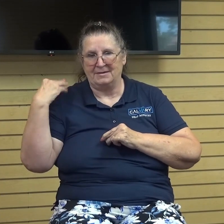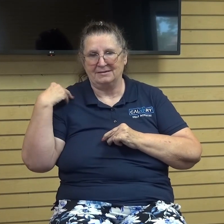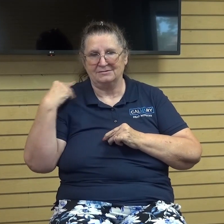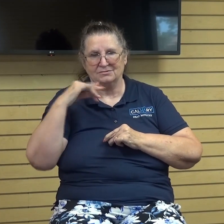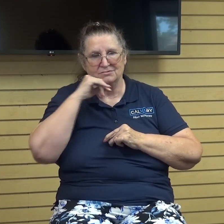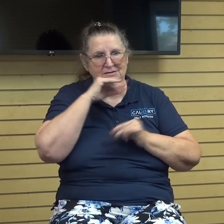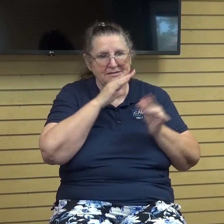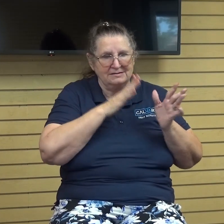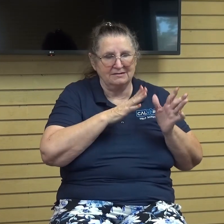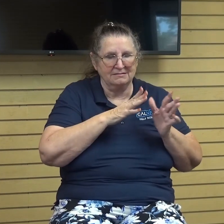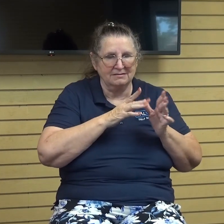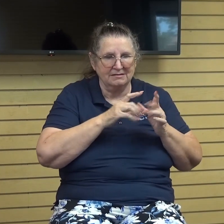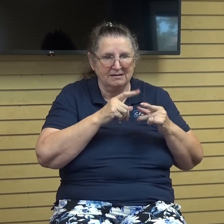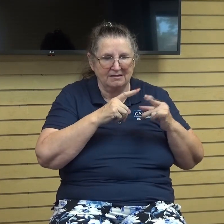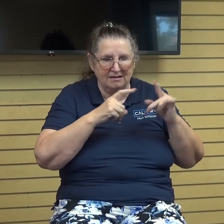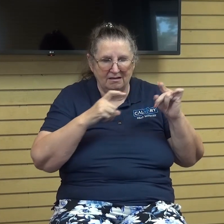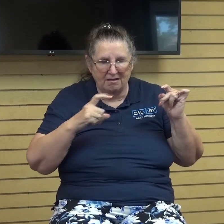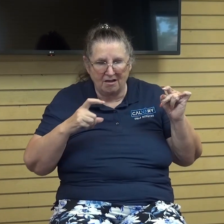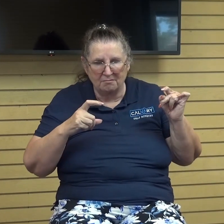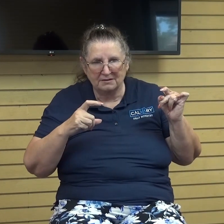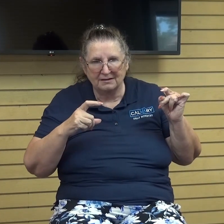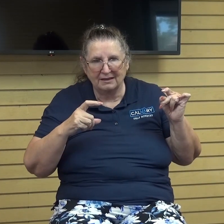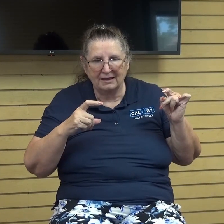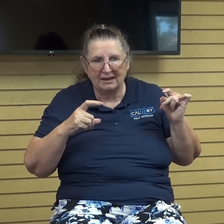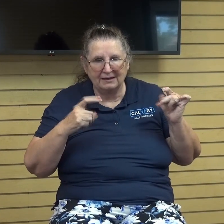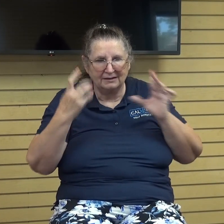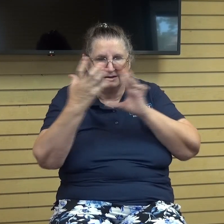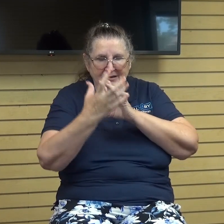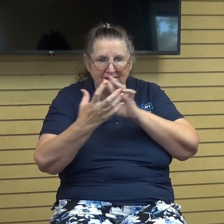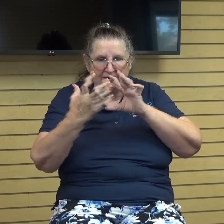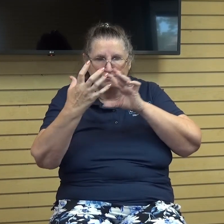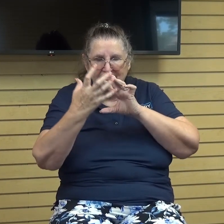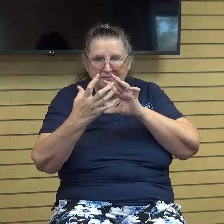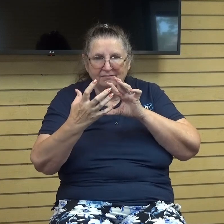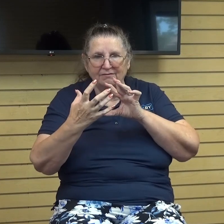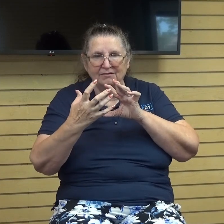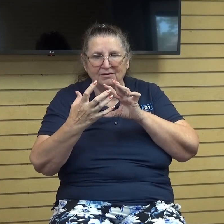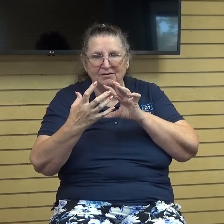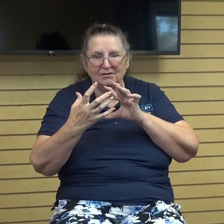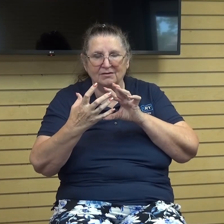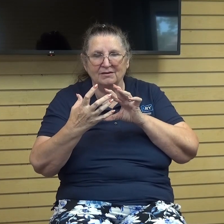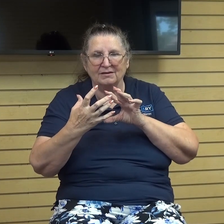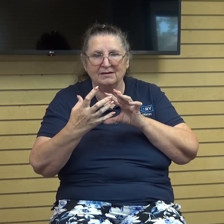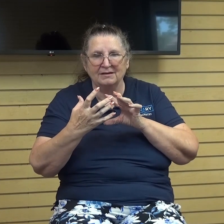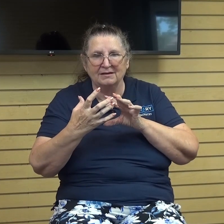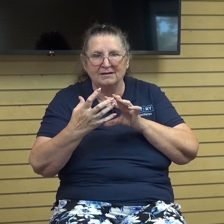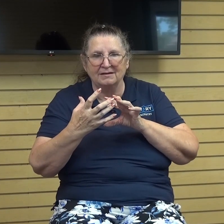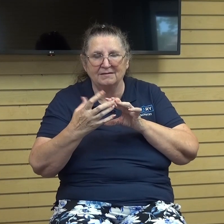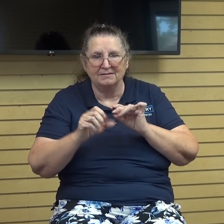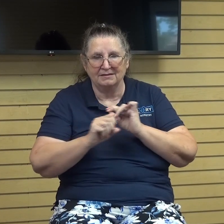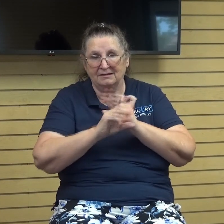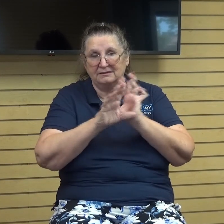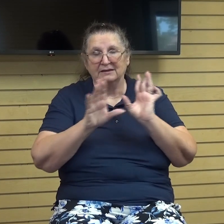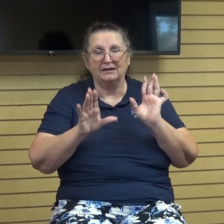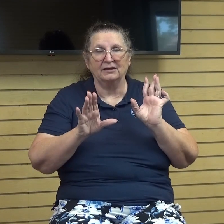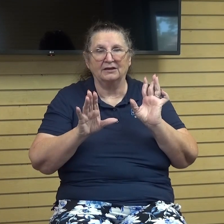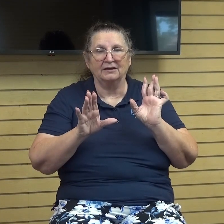complicate and uh or complicate the obvious and obscure the